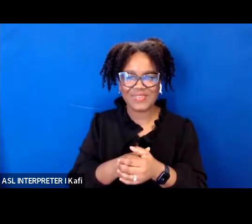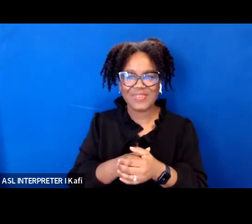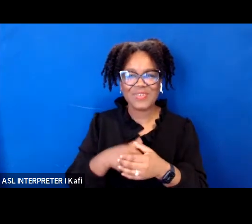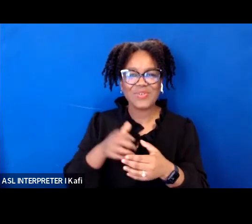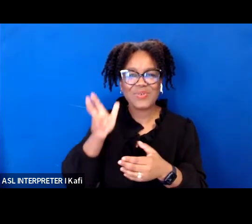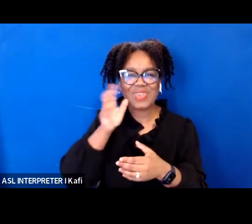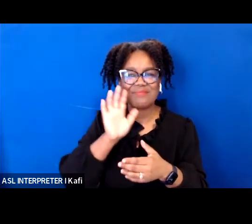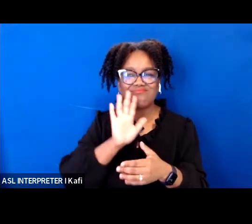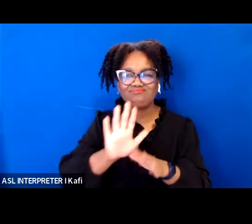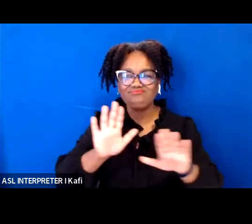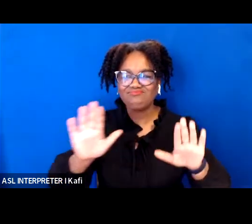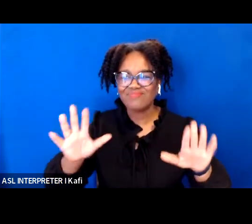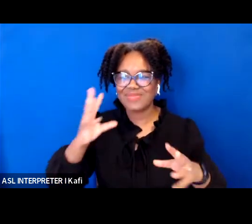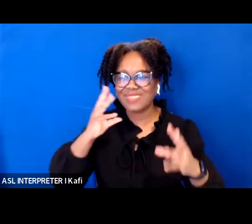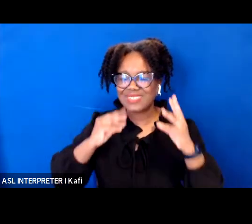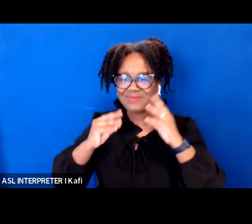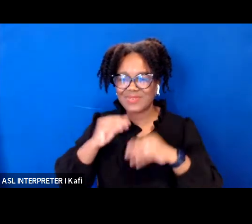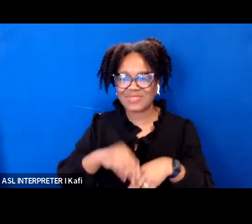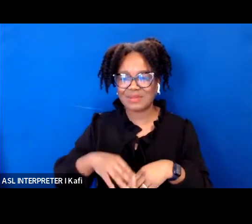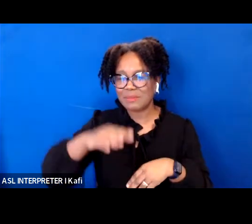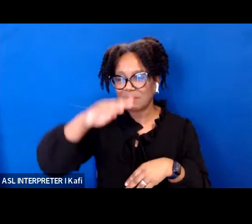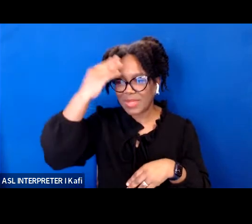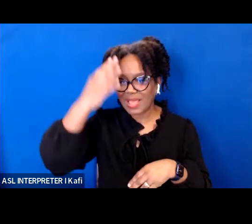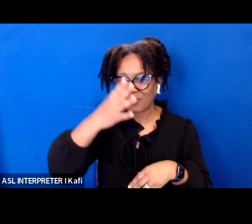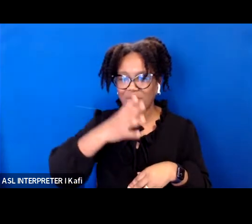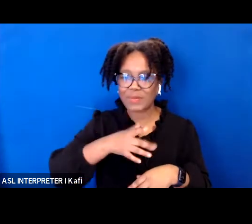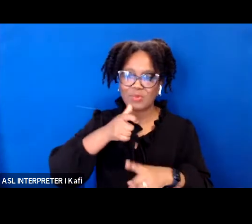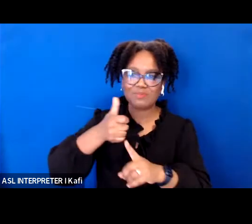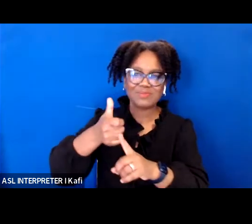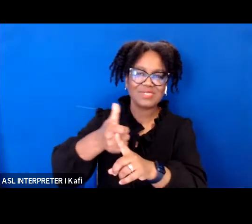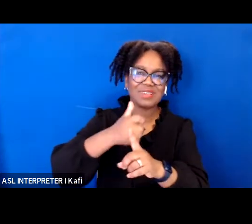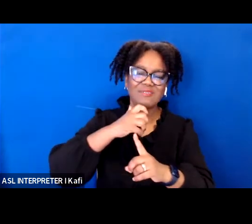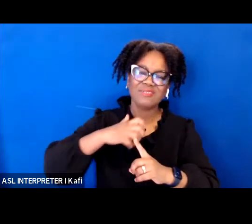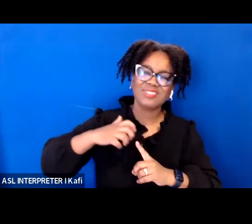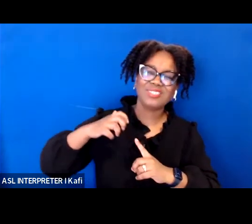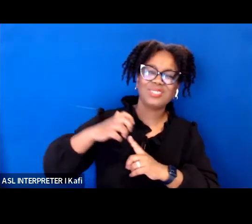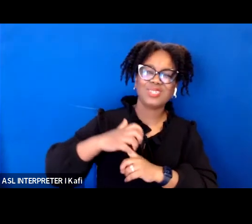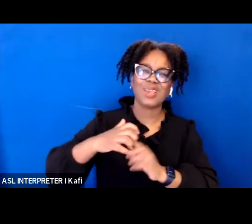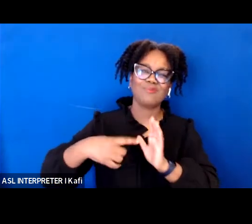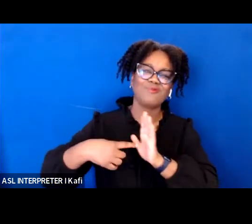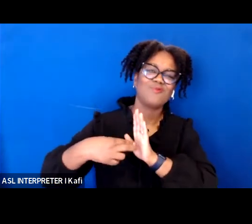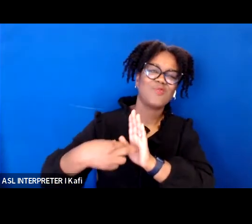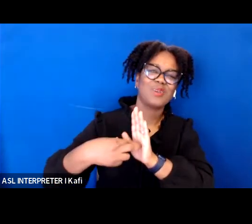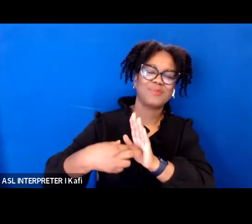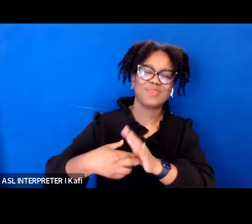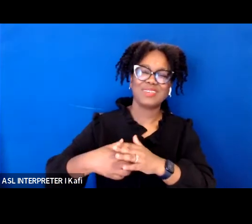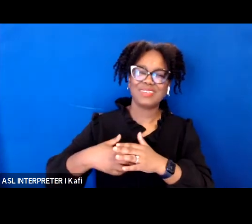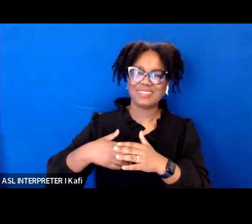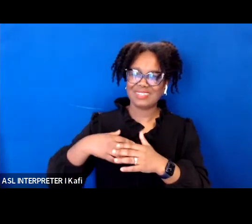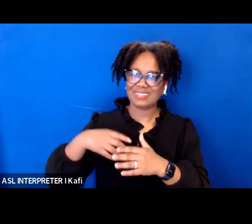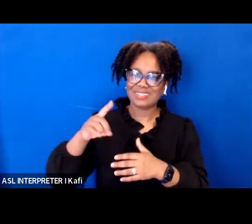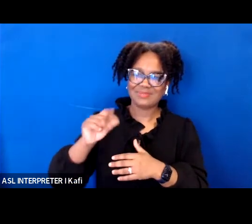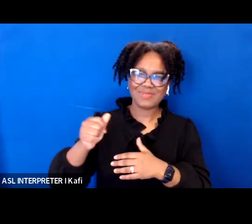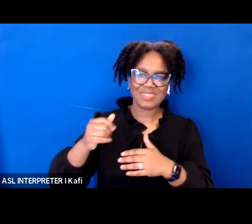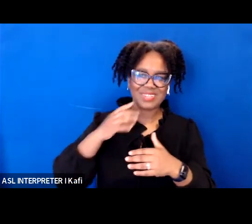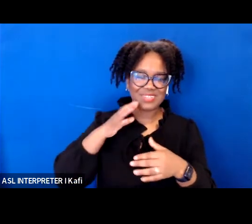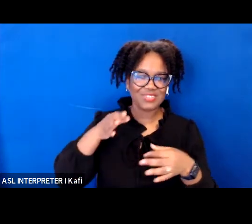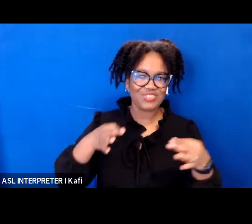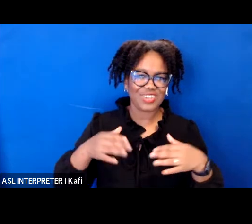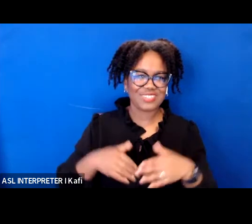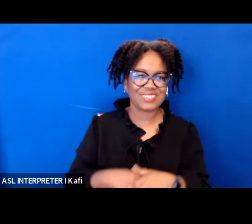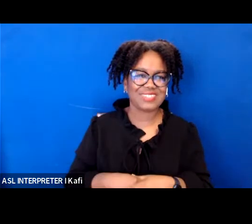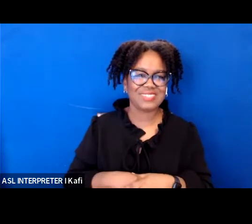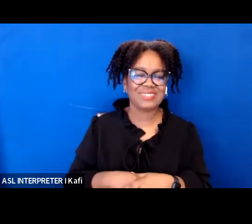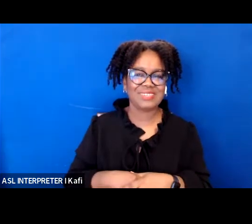and overall champions of disability justice some of these individuals i work with very option work with very